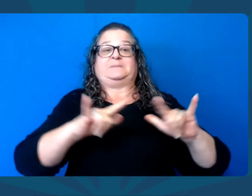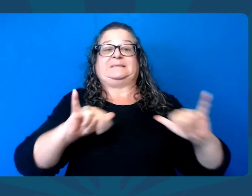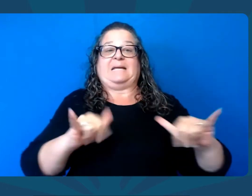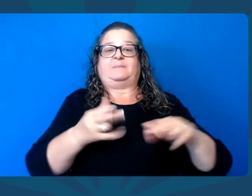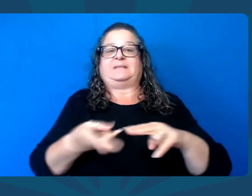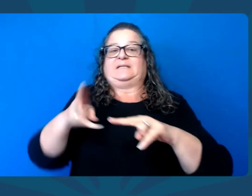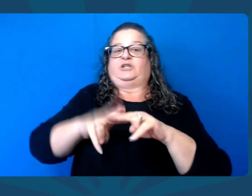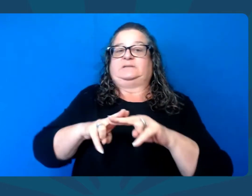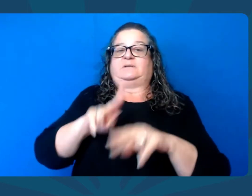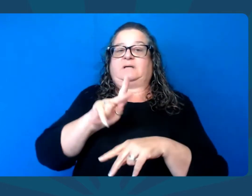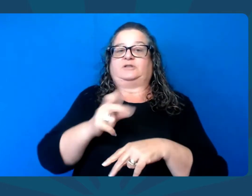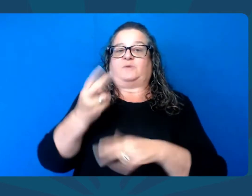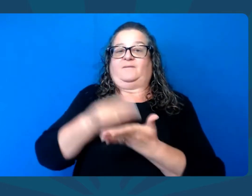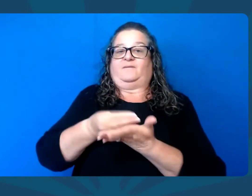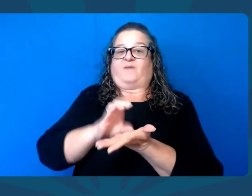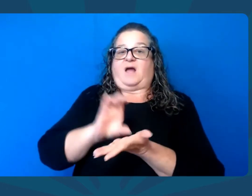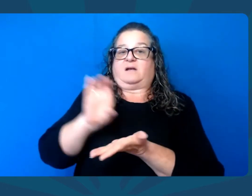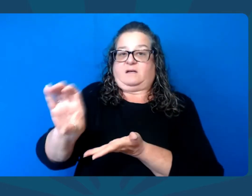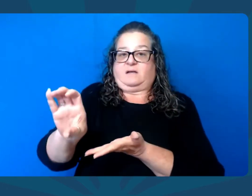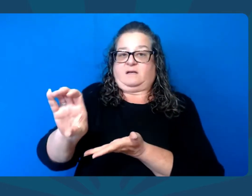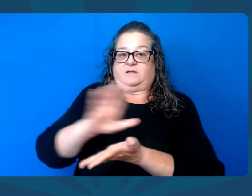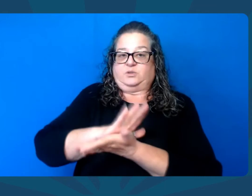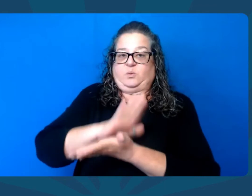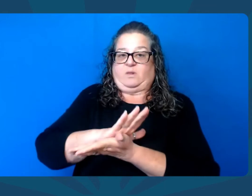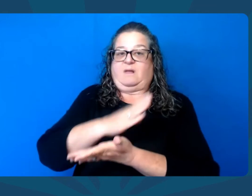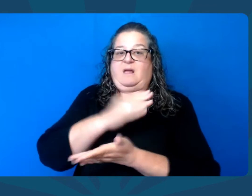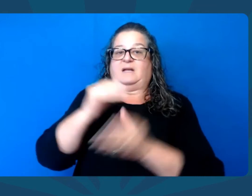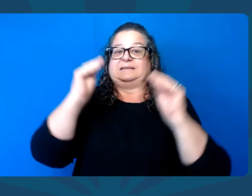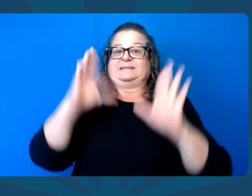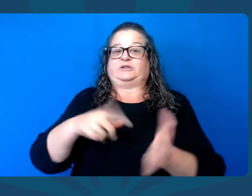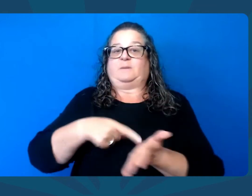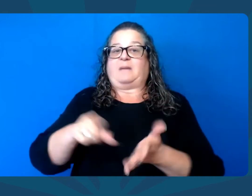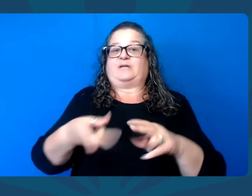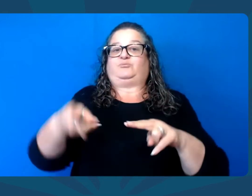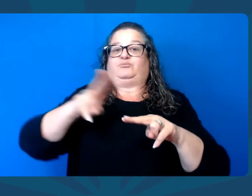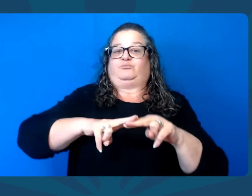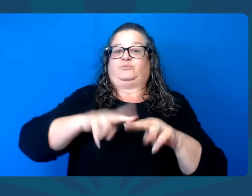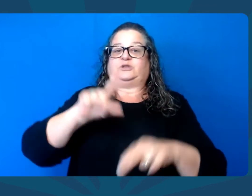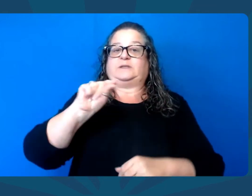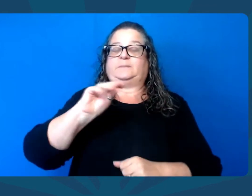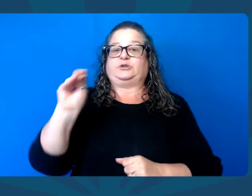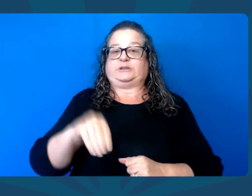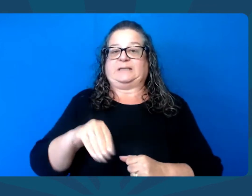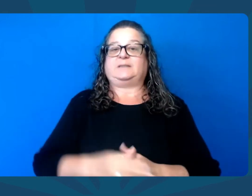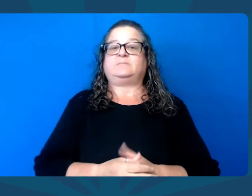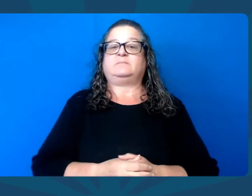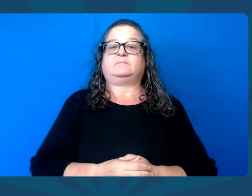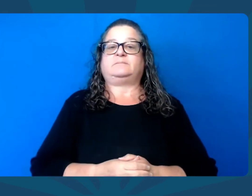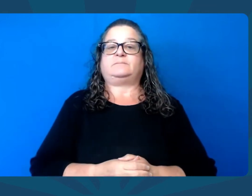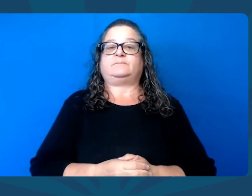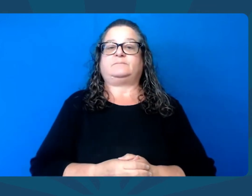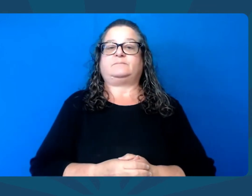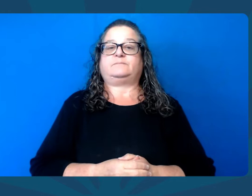I voted to decrease taxes while simultaneously increase